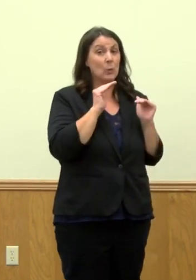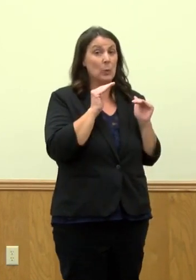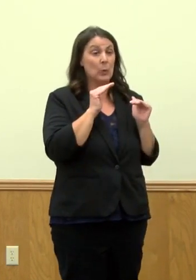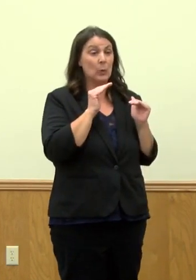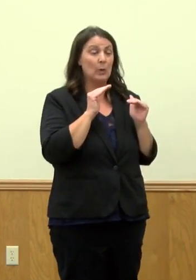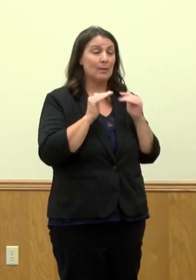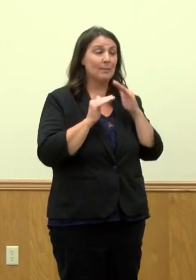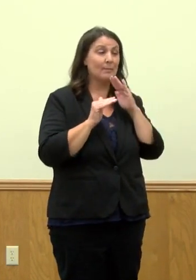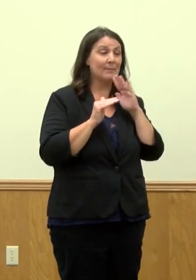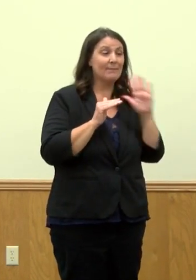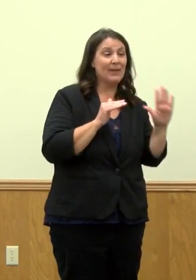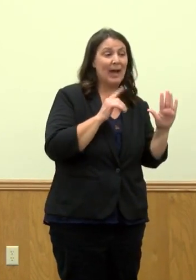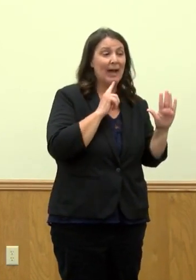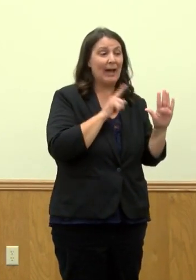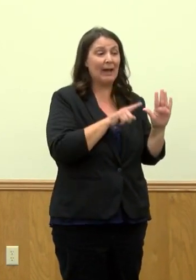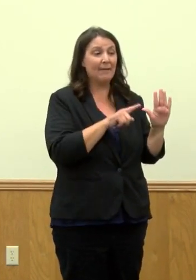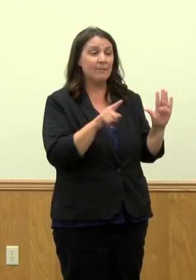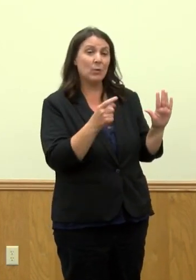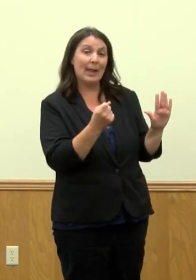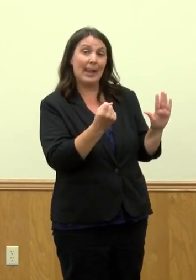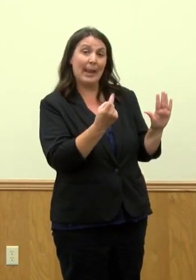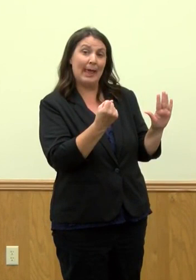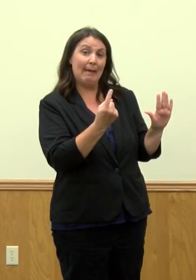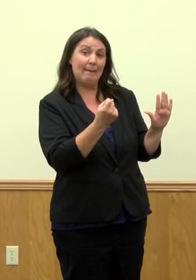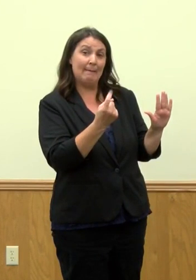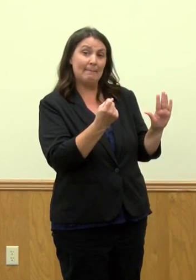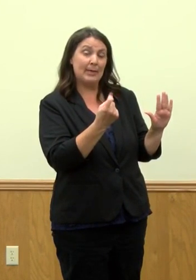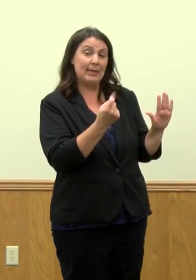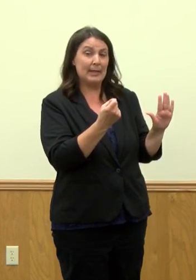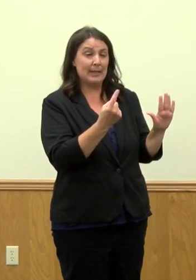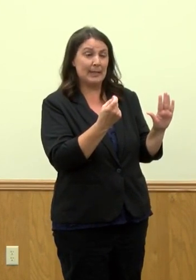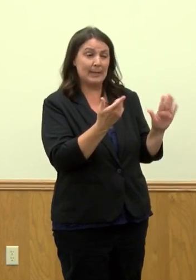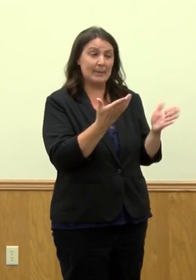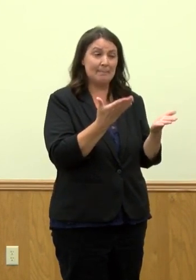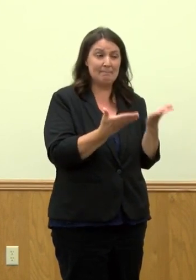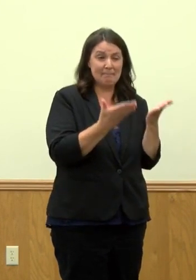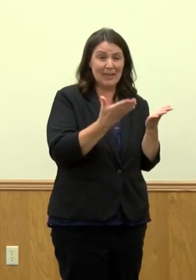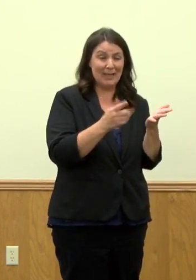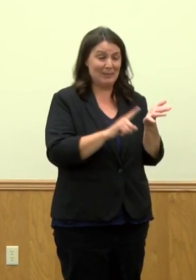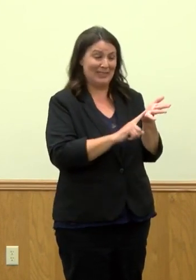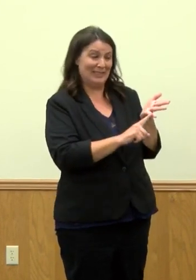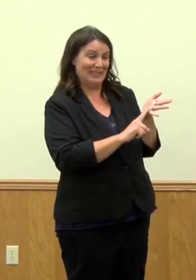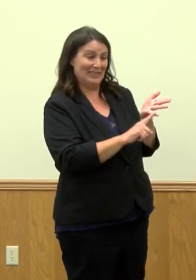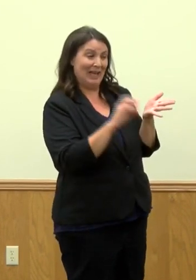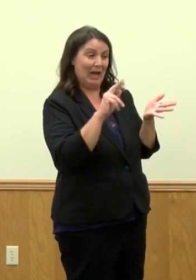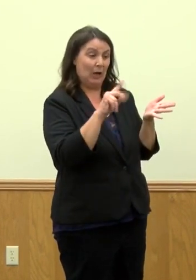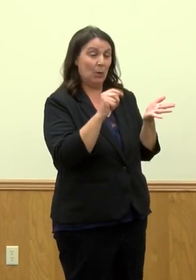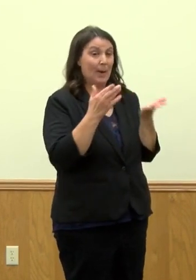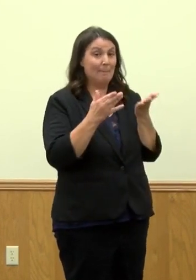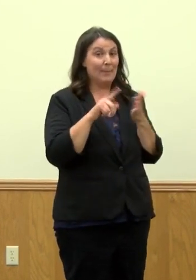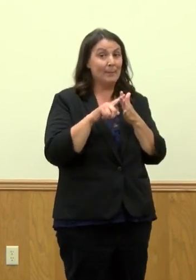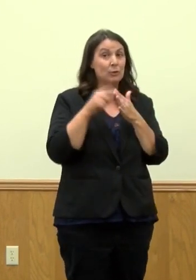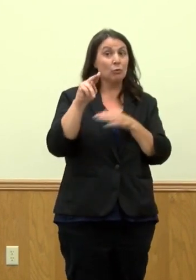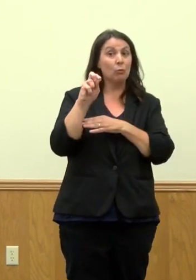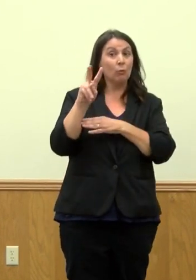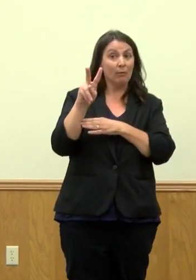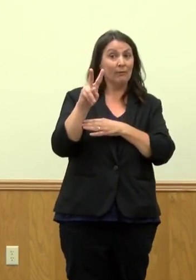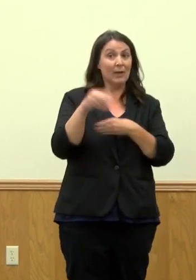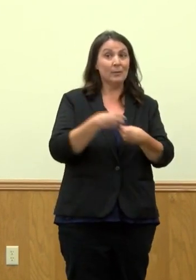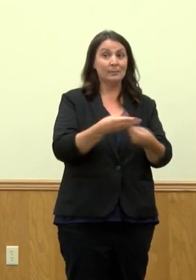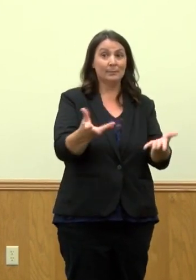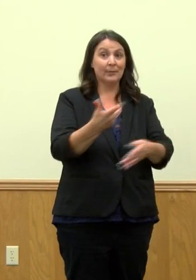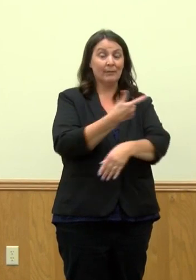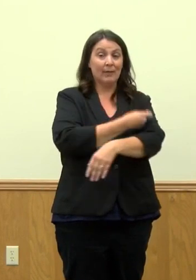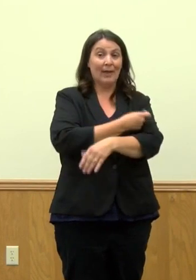to 11 would be sometime approval or review would be sometime in late October. So hopefully in November we can start vaccinating. And from then the